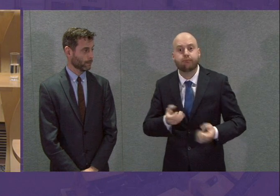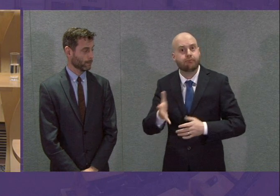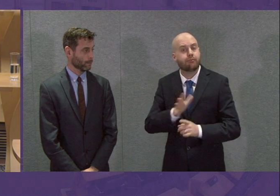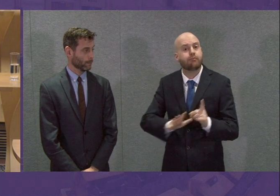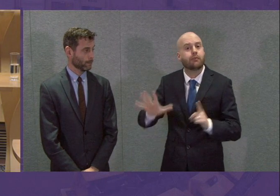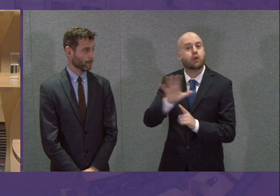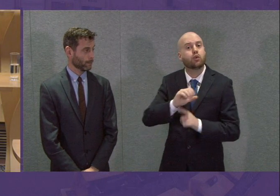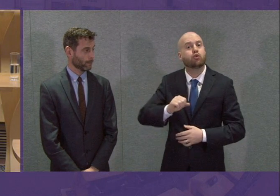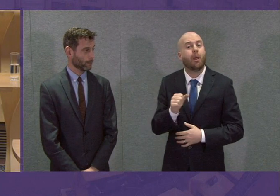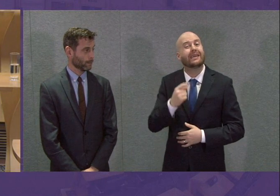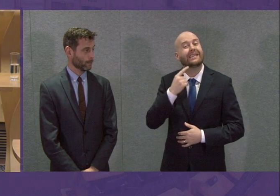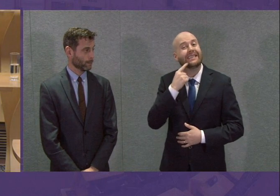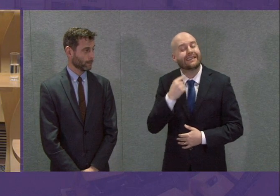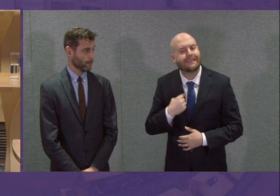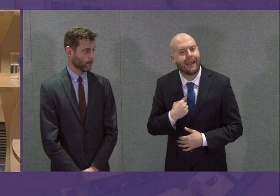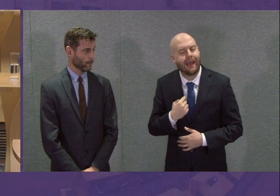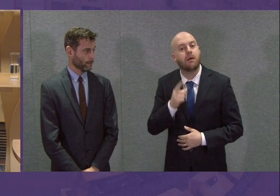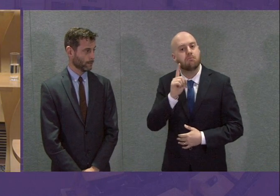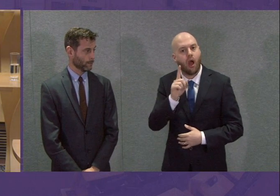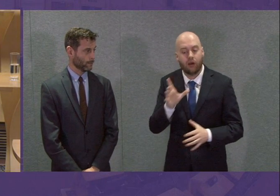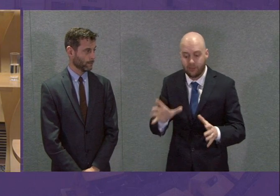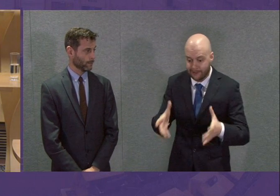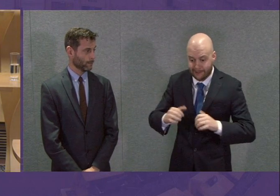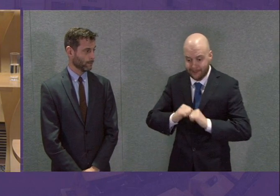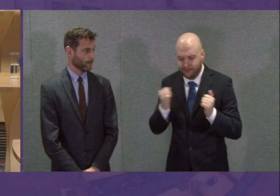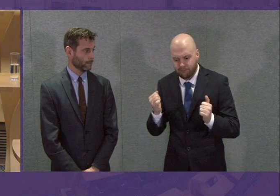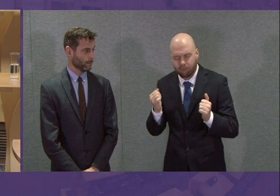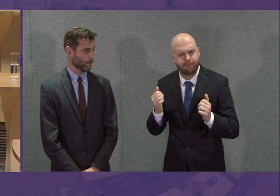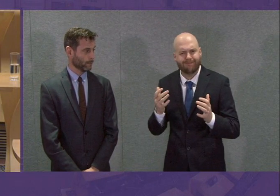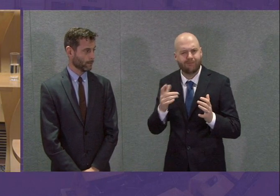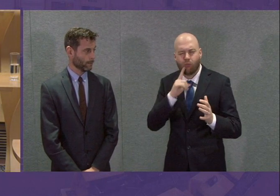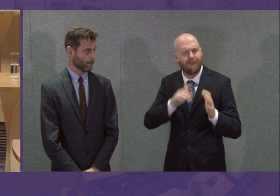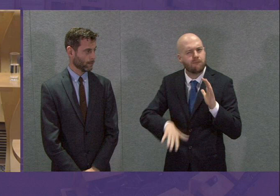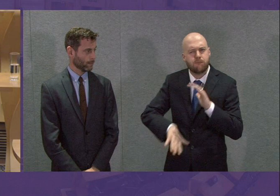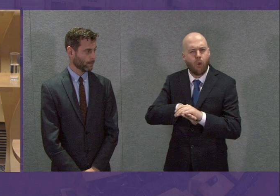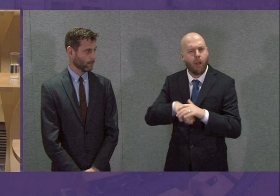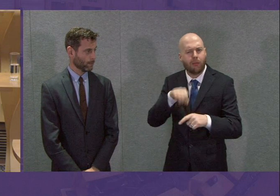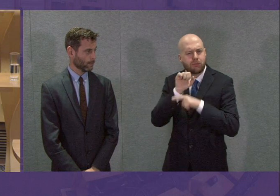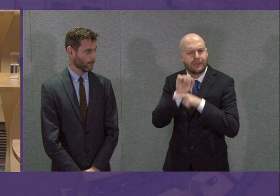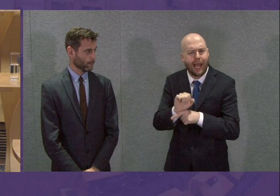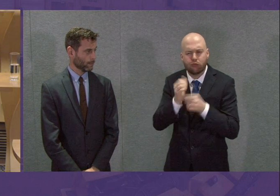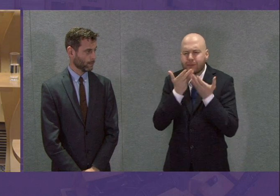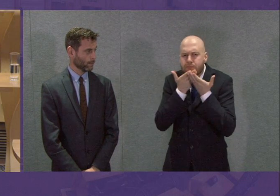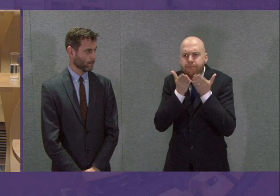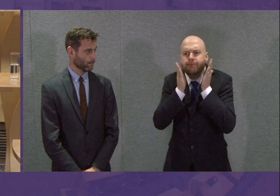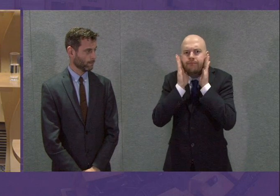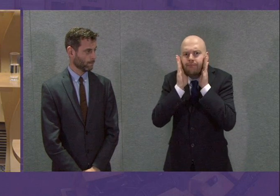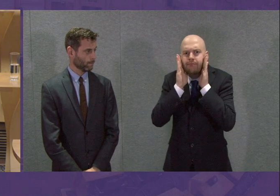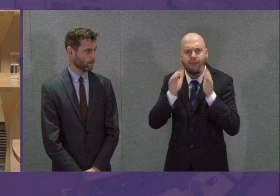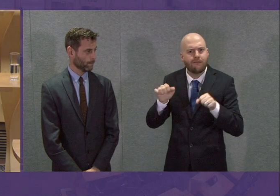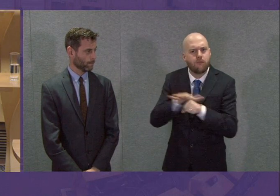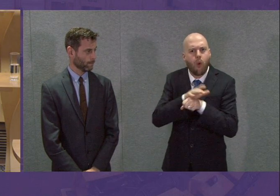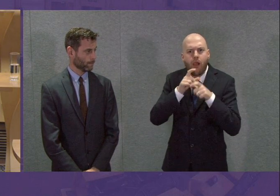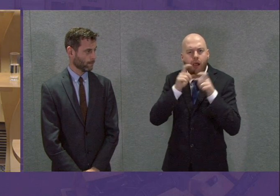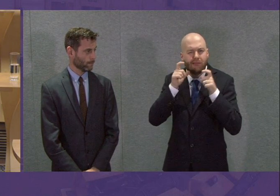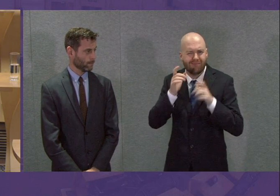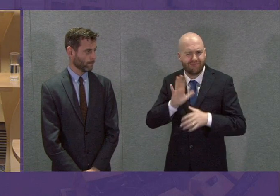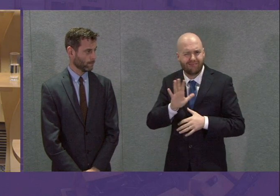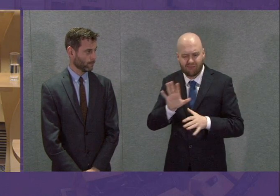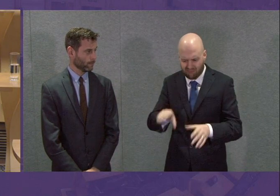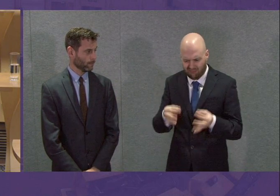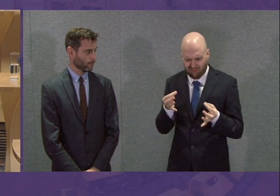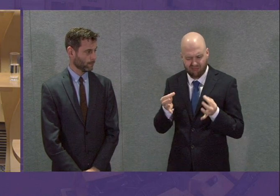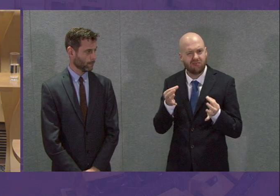weren't the full face protection SFFP3 masks which are needed. It was another batch of paper